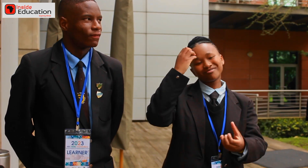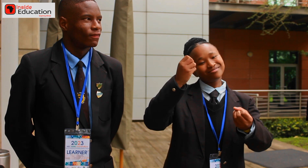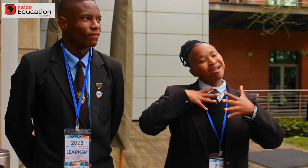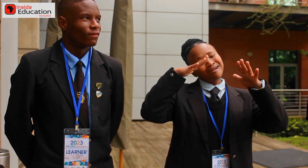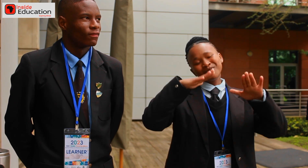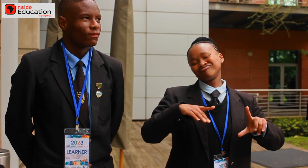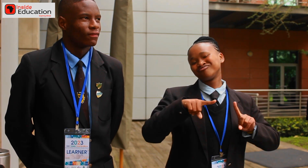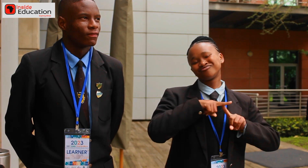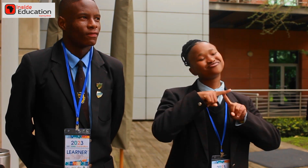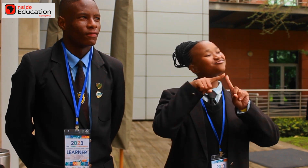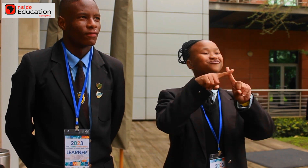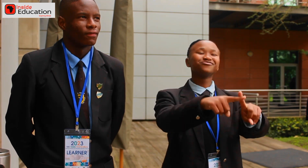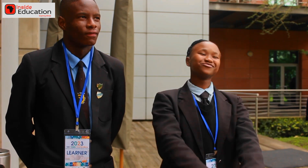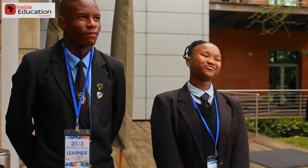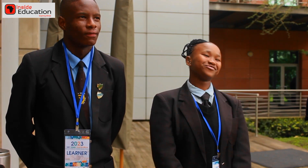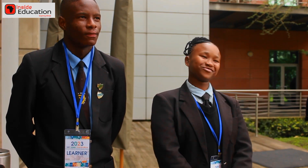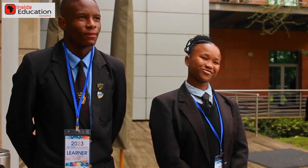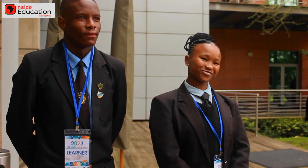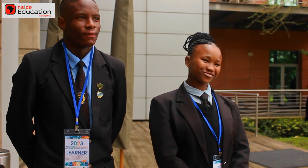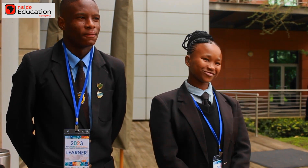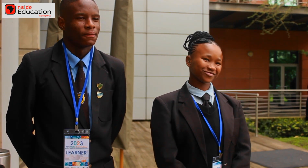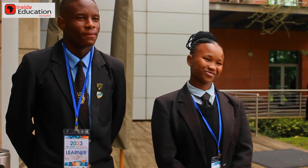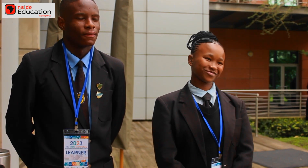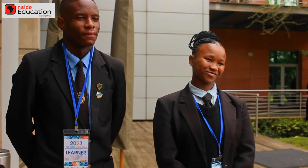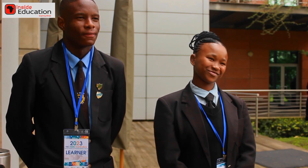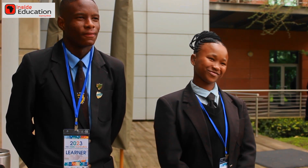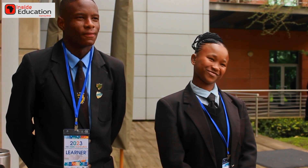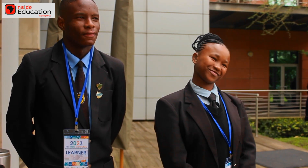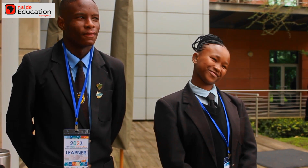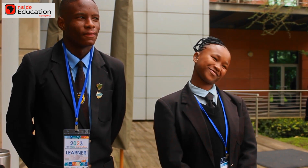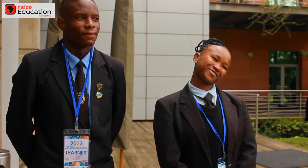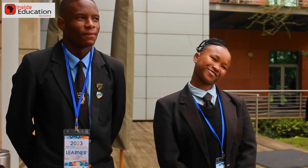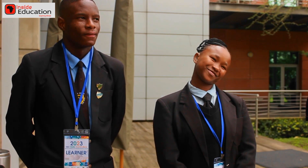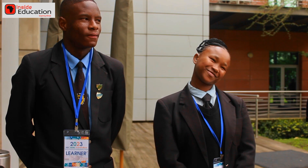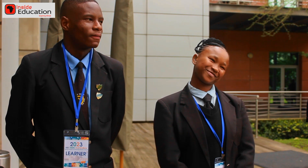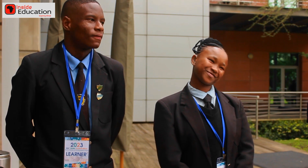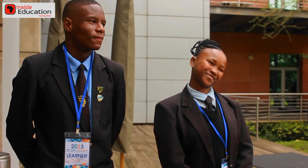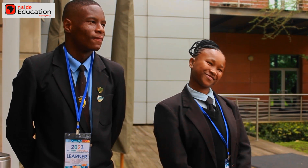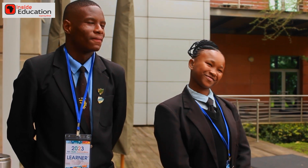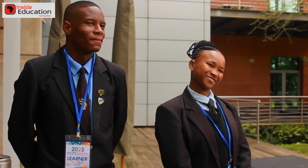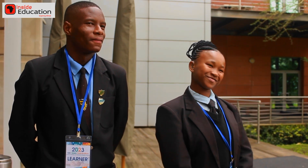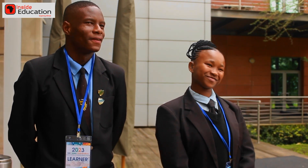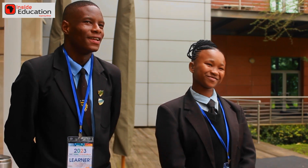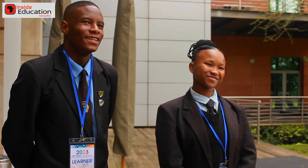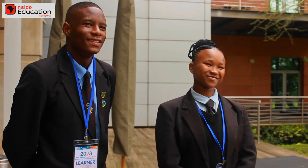can do what other learners can do. We have worked as hard, but we also had the blessings of the Lord.